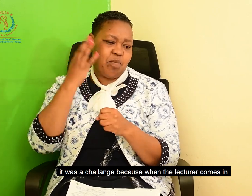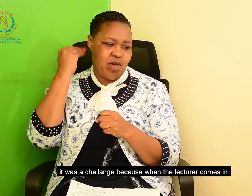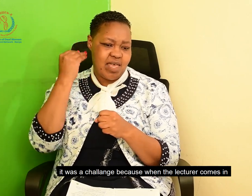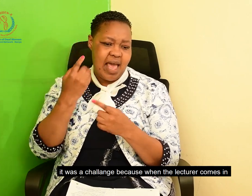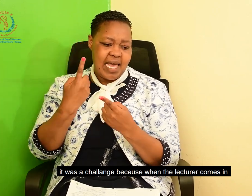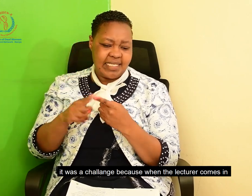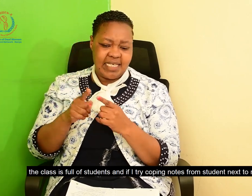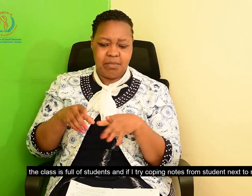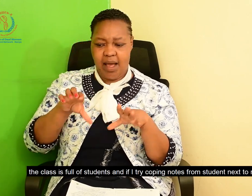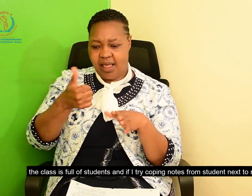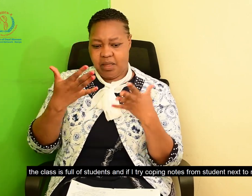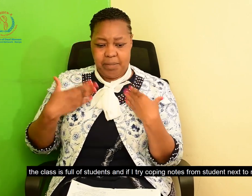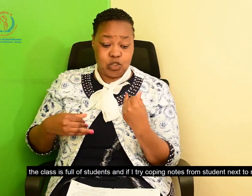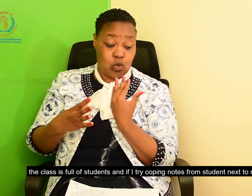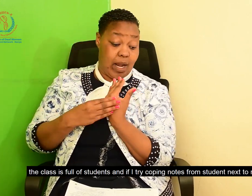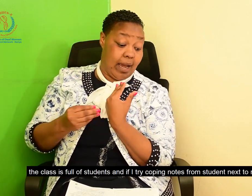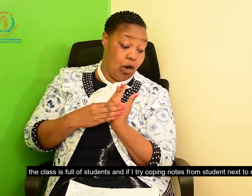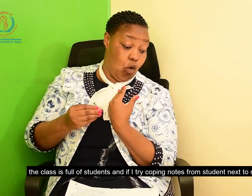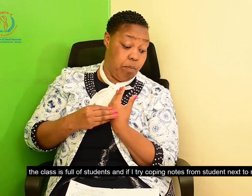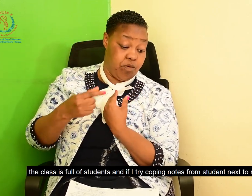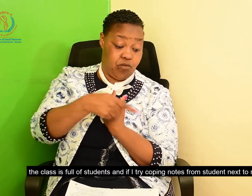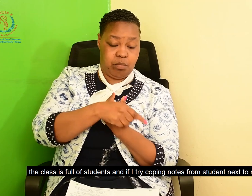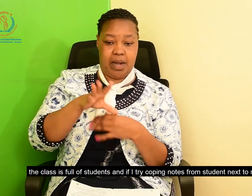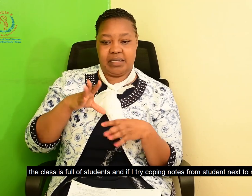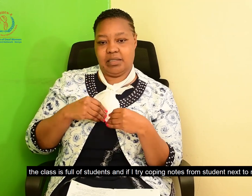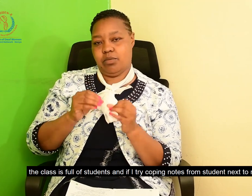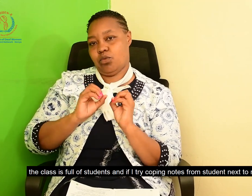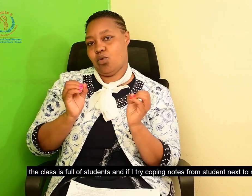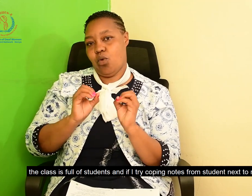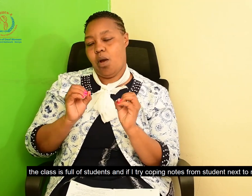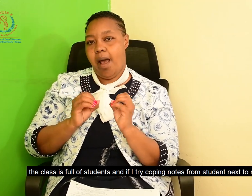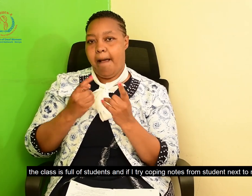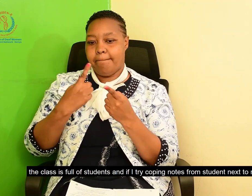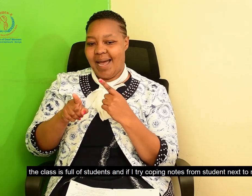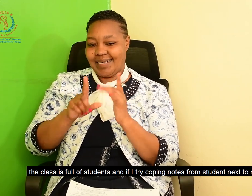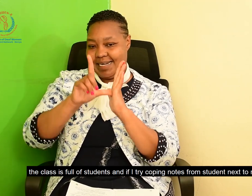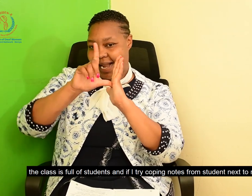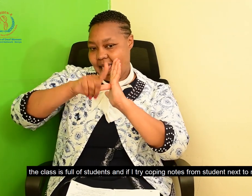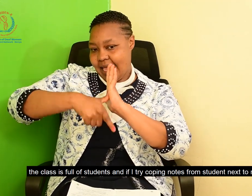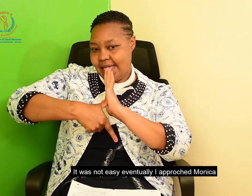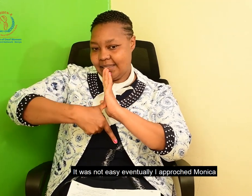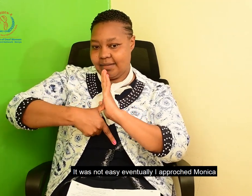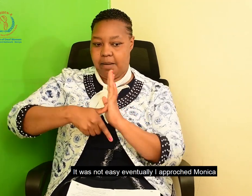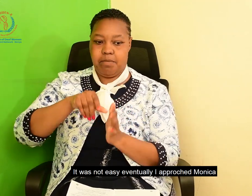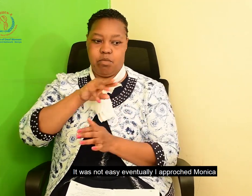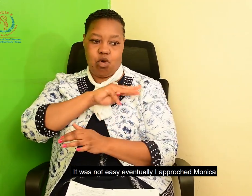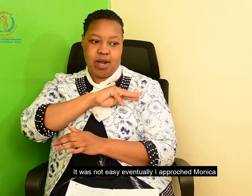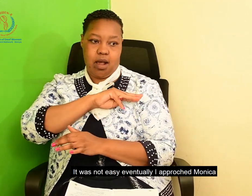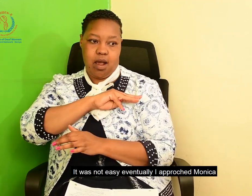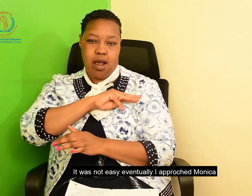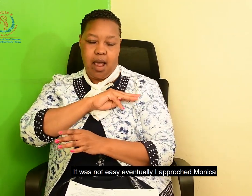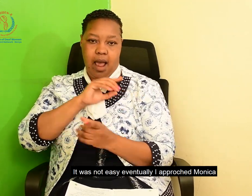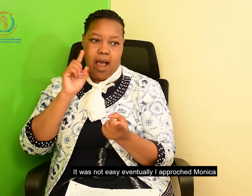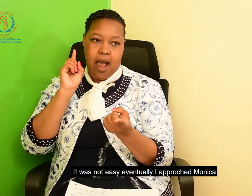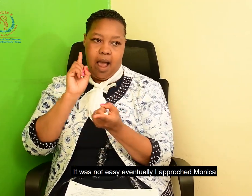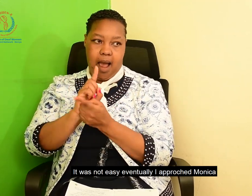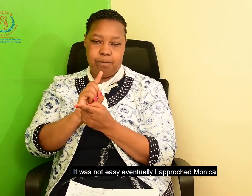the class is full of students. And if I tried to copy notes from the student sitting next to me, it wasn't easy. But eventually,